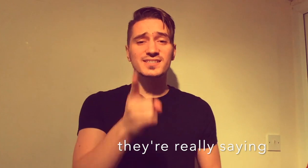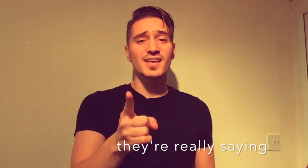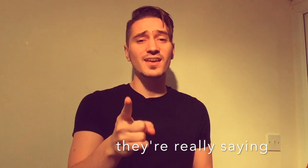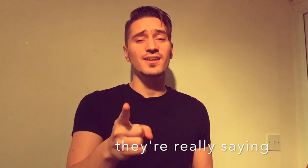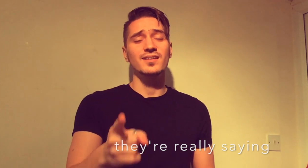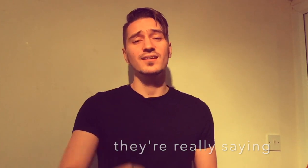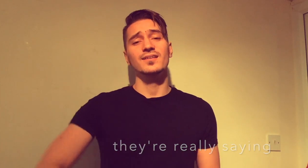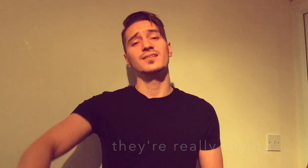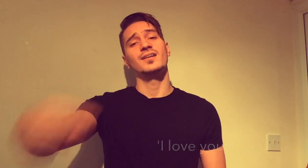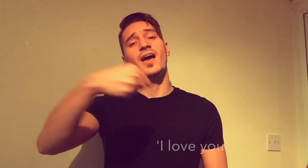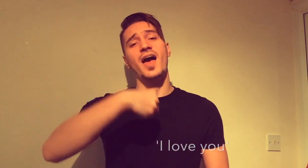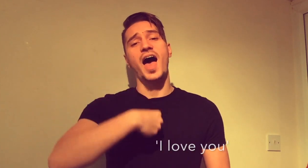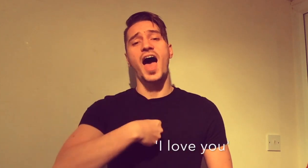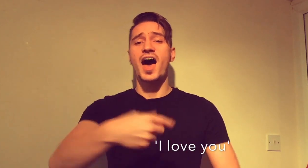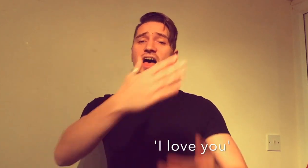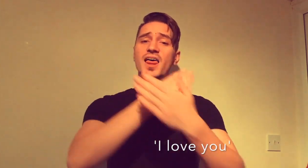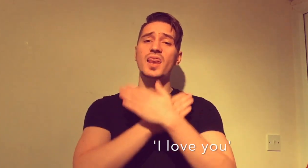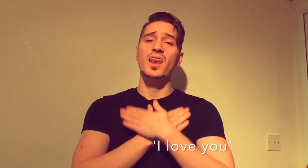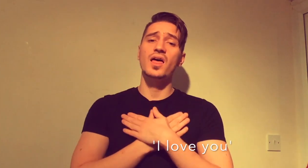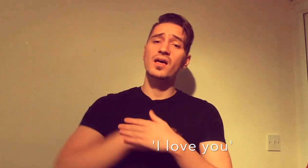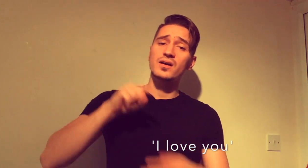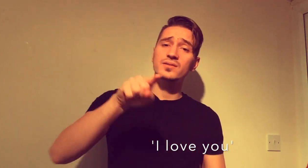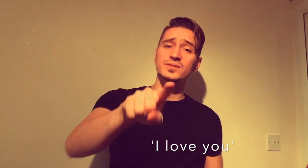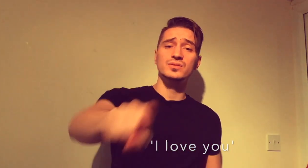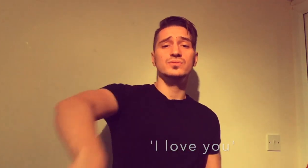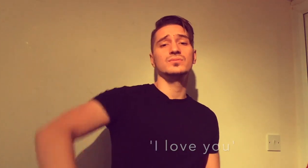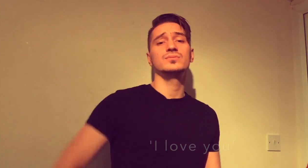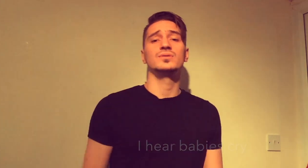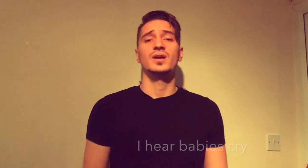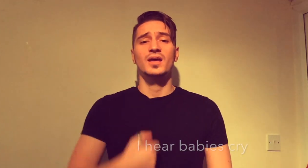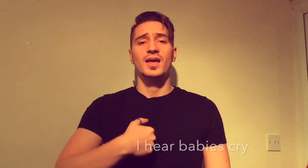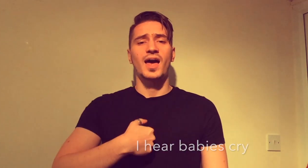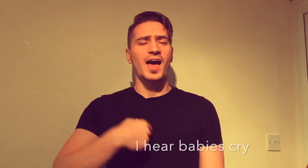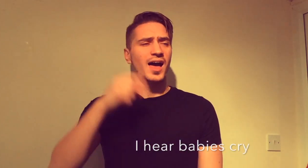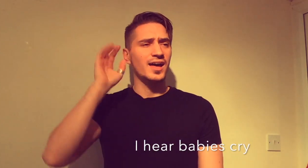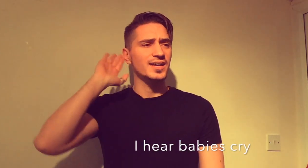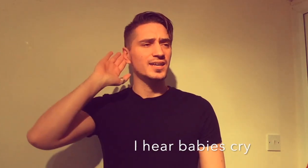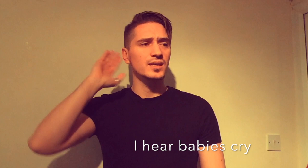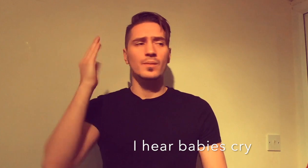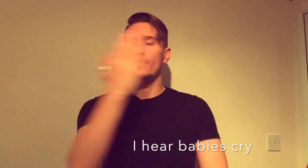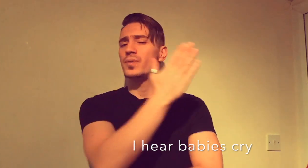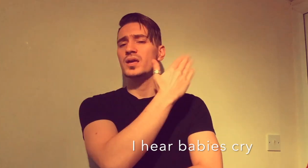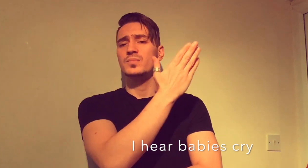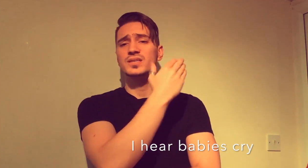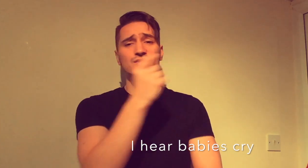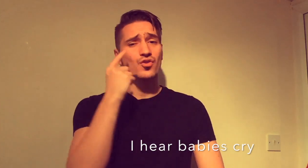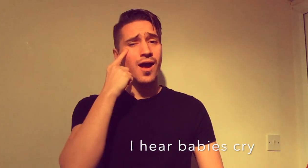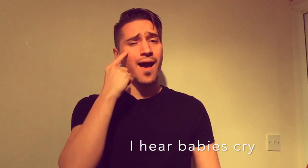saying, I love you. I hear babies cry.